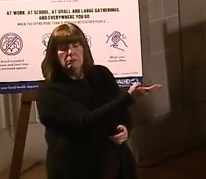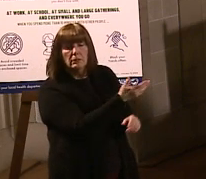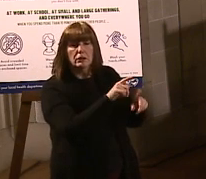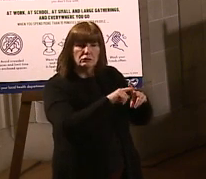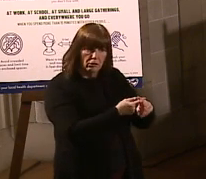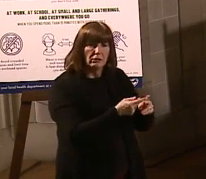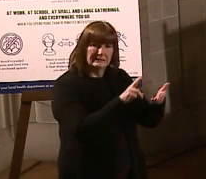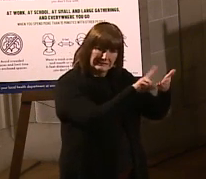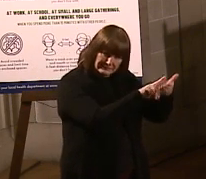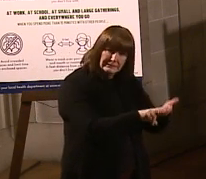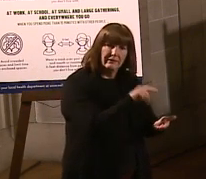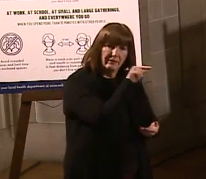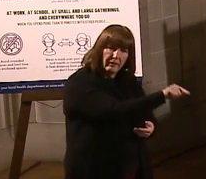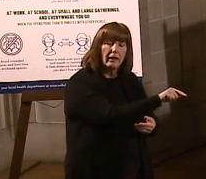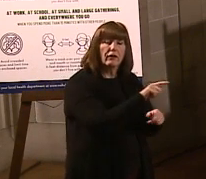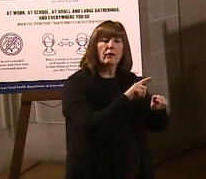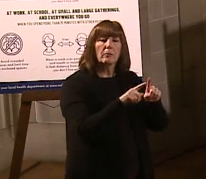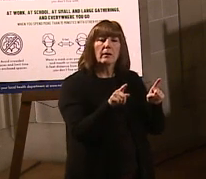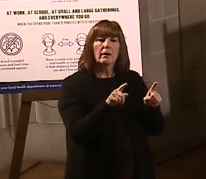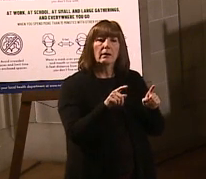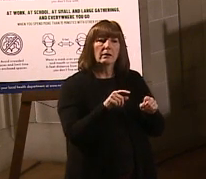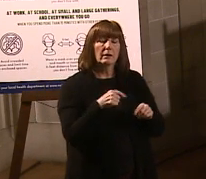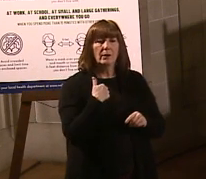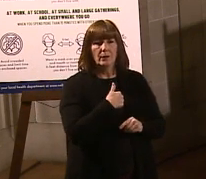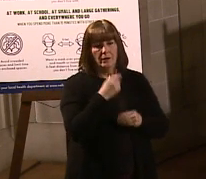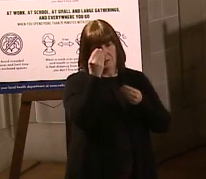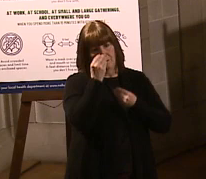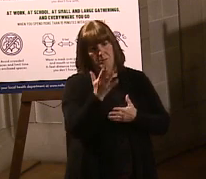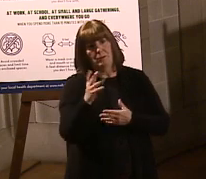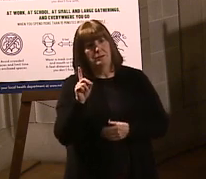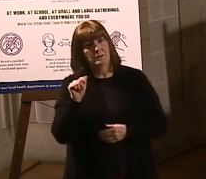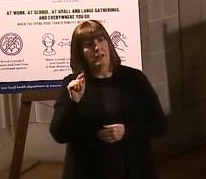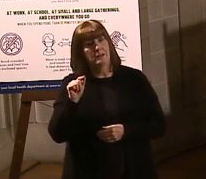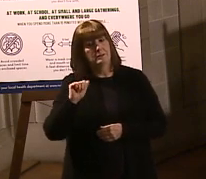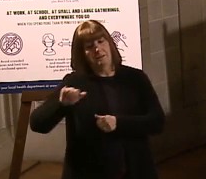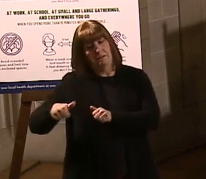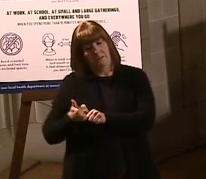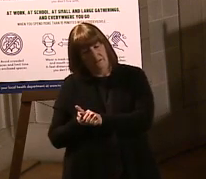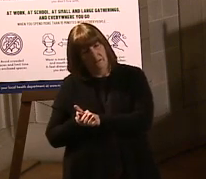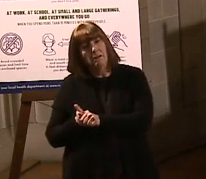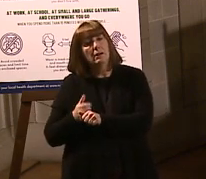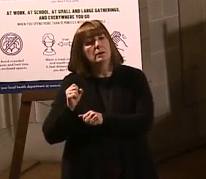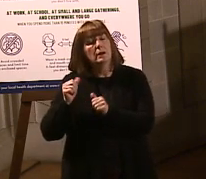sign up here. But we'll all coordinate the data on the back end so that we make it seamless.